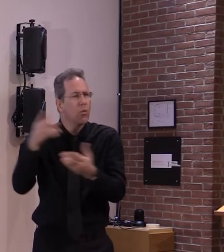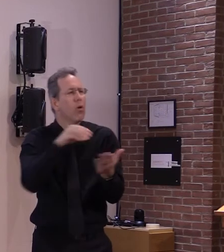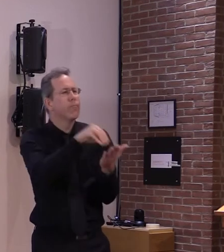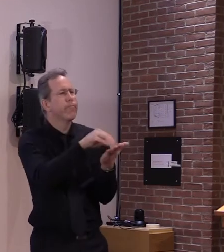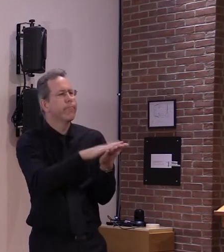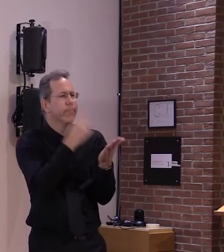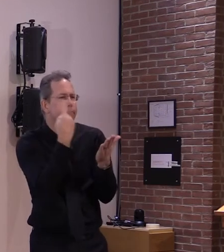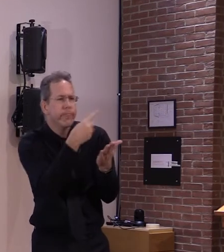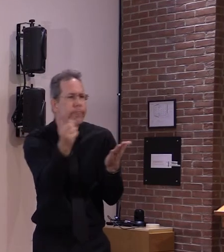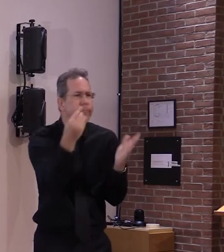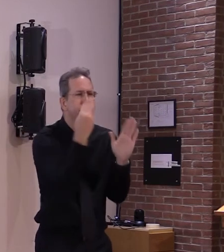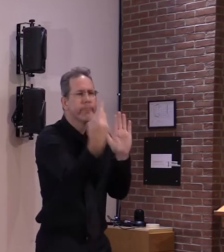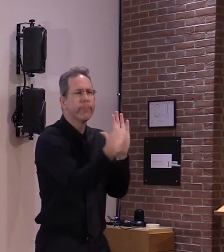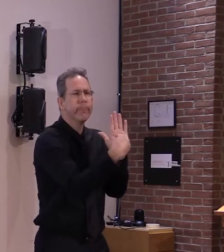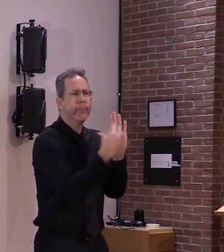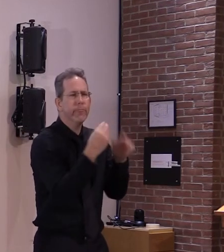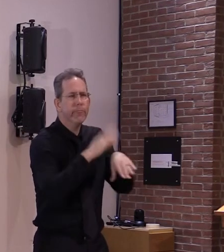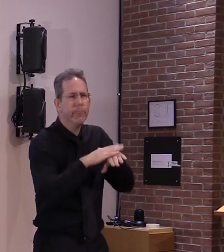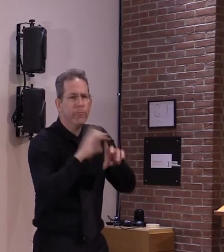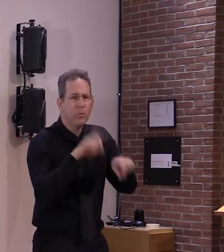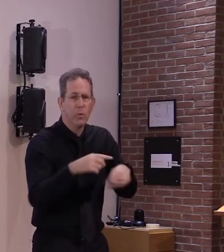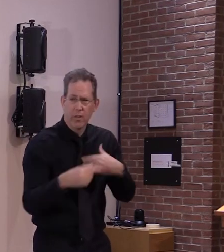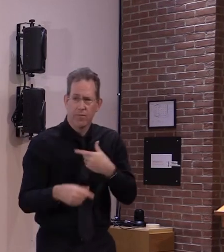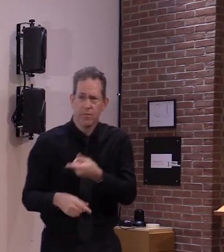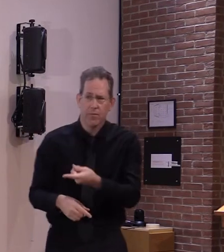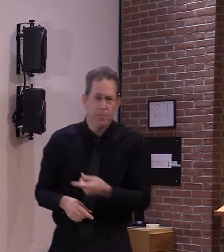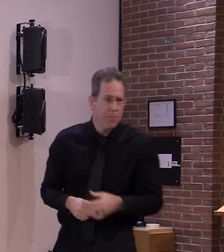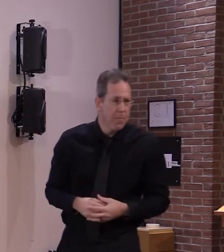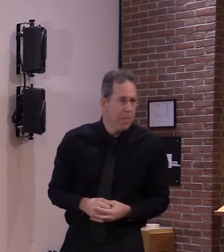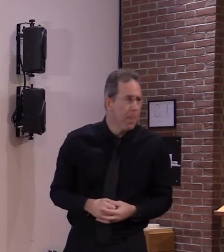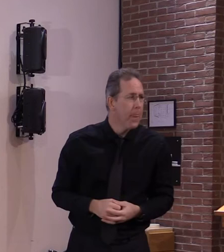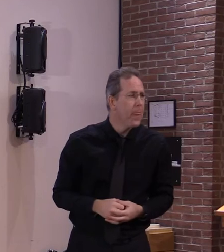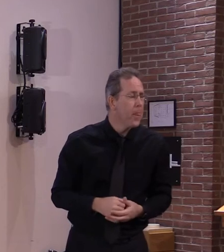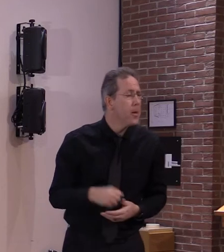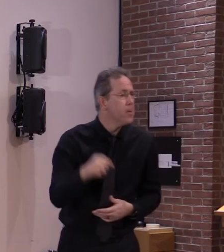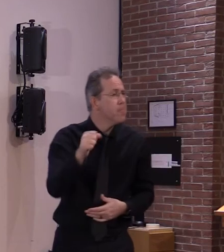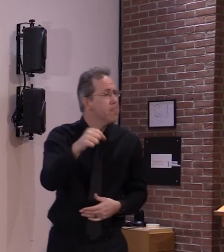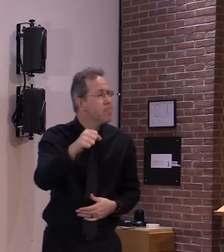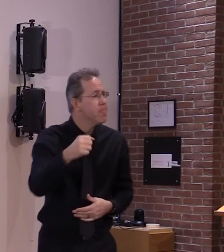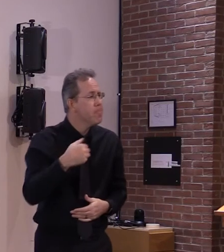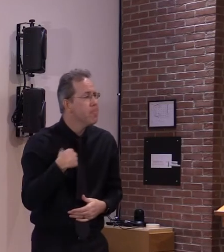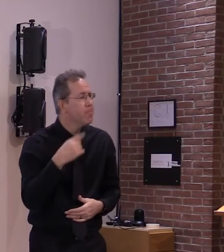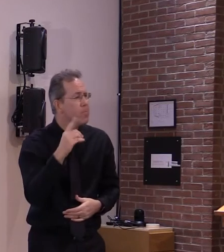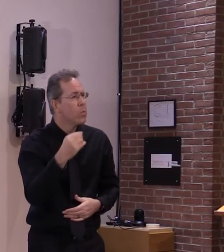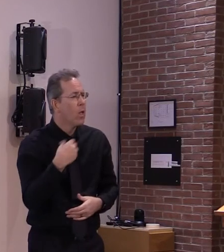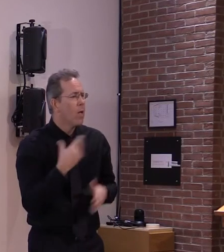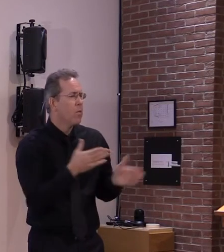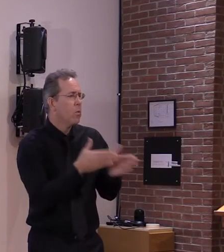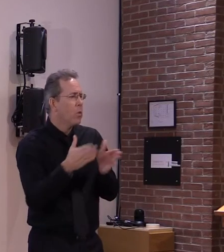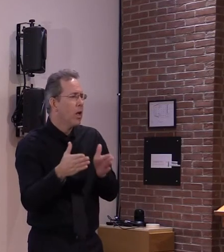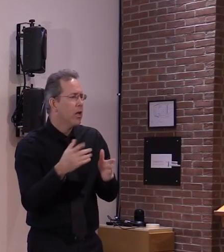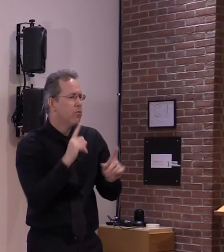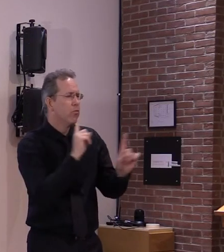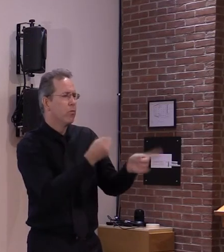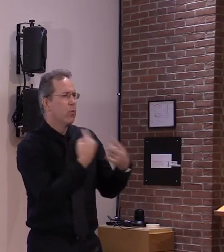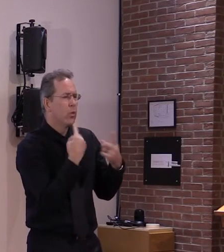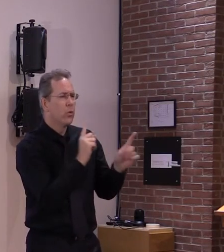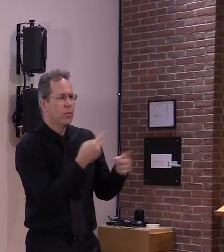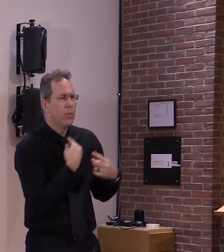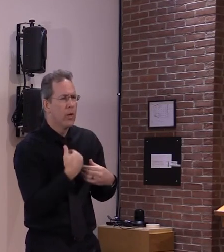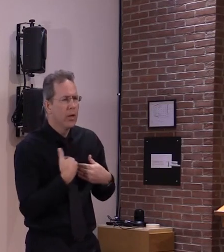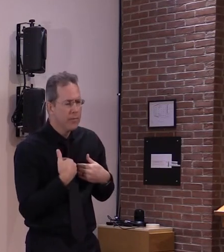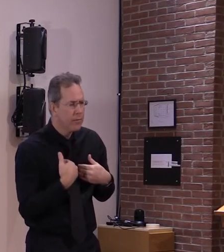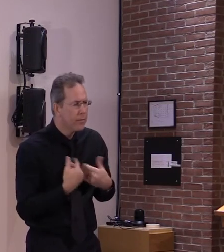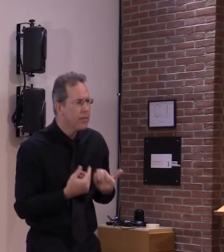platforms actually to report adverse reactions because obviously fda and cdc really